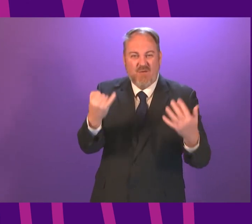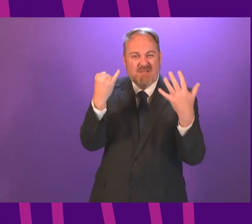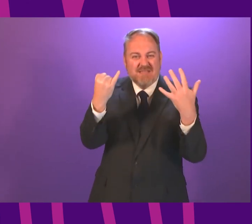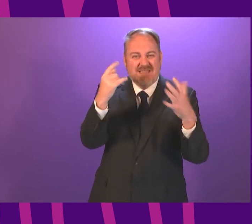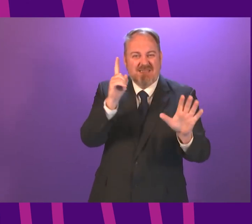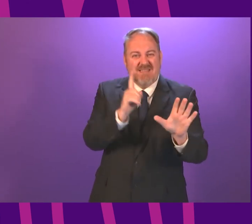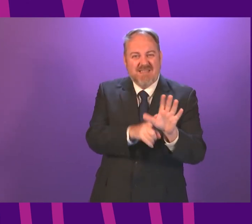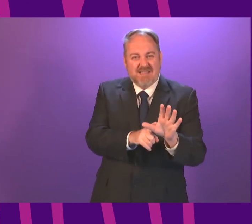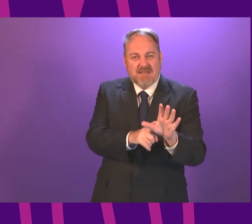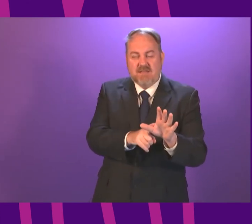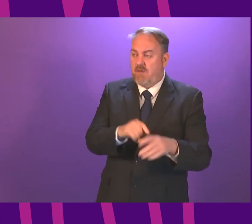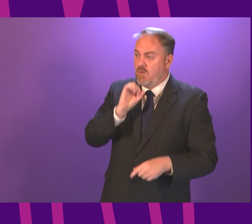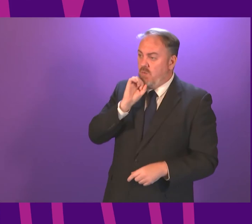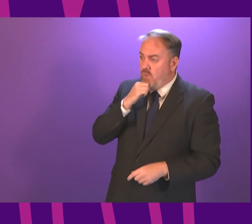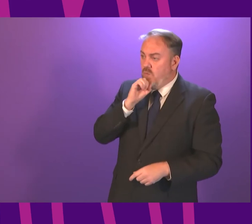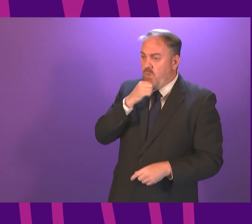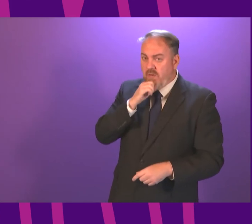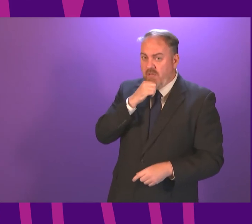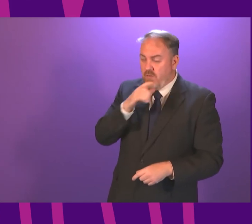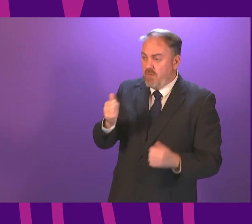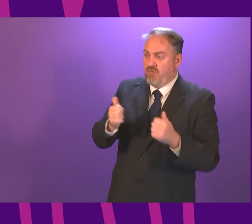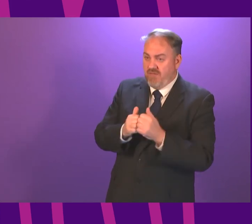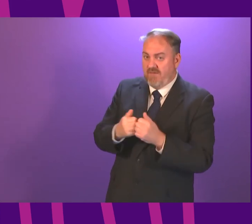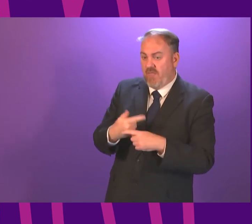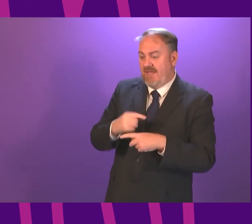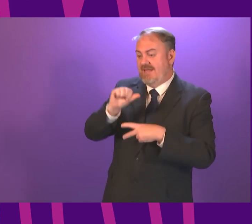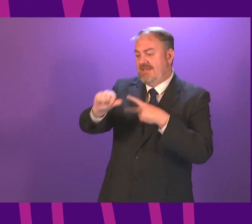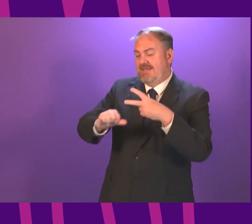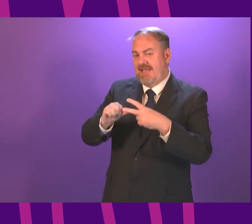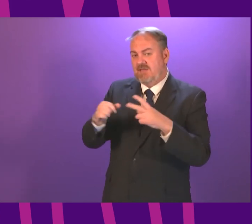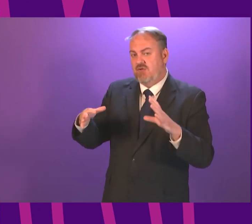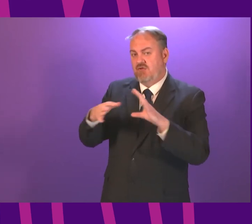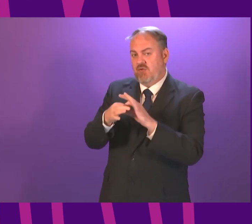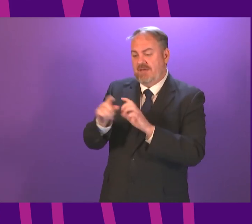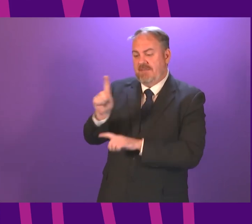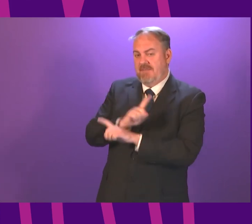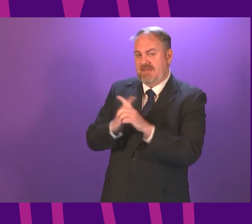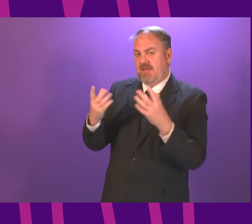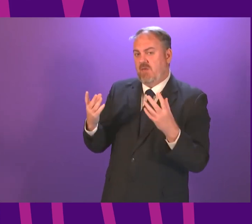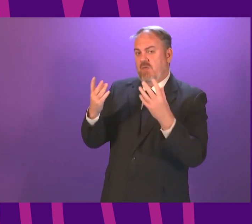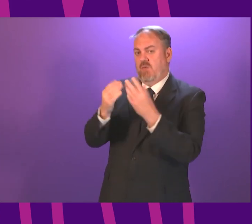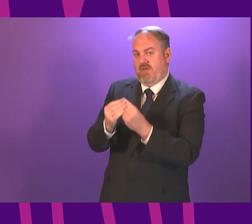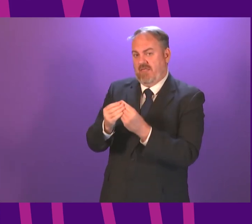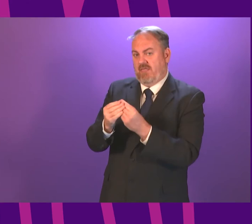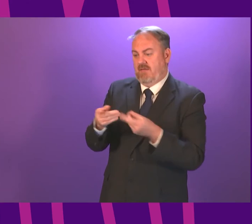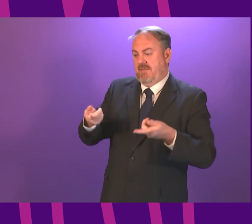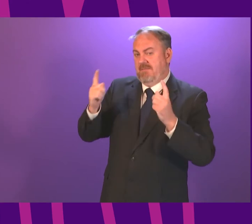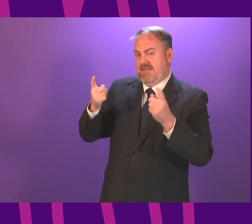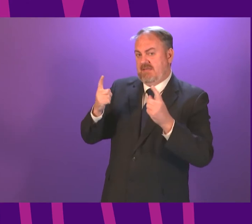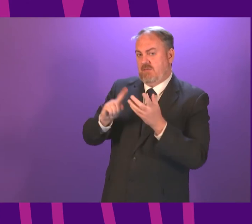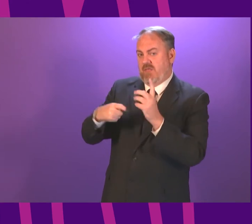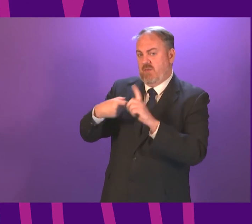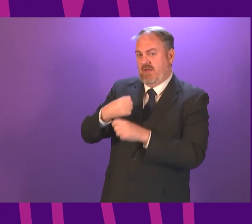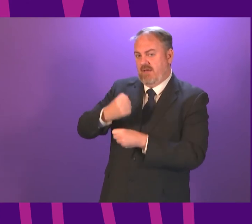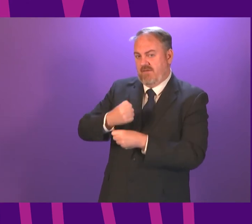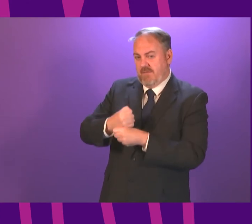Scottish Government put this issue on the agenda for the next joint ministerial committee and work with Glasgow City Council and work with to develop